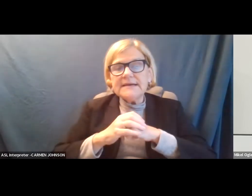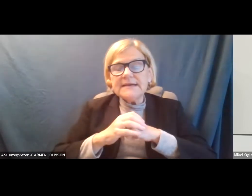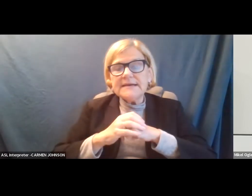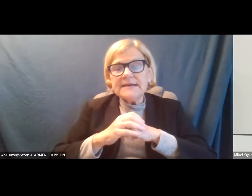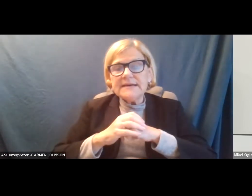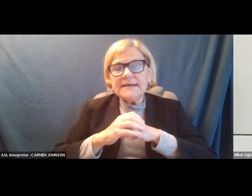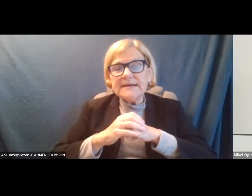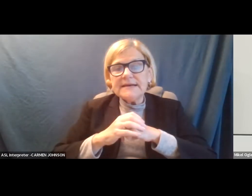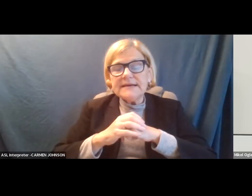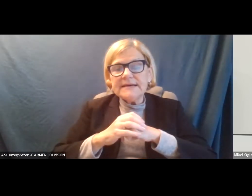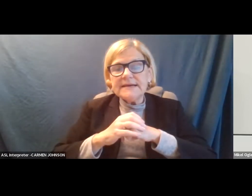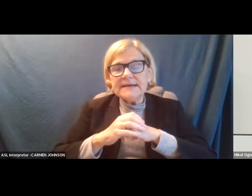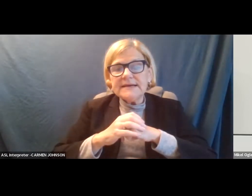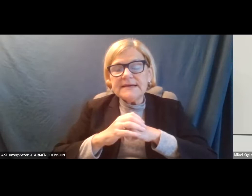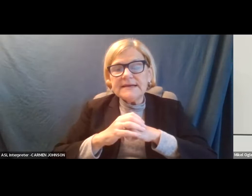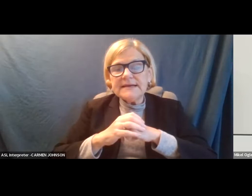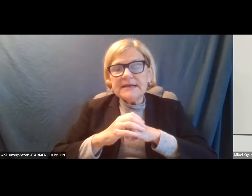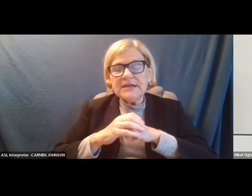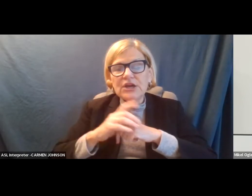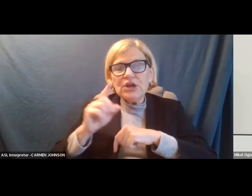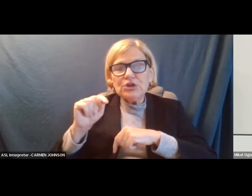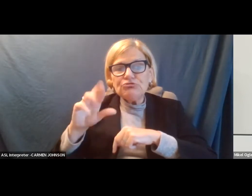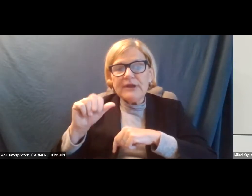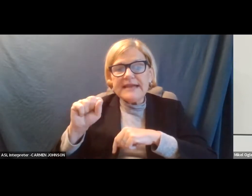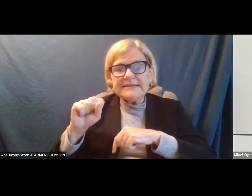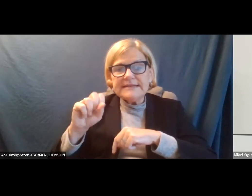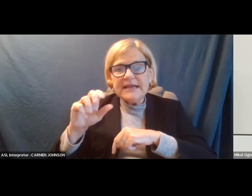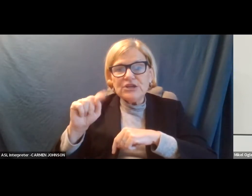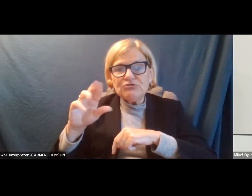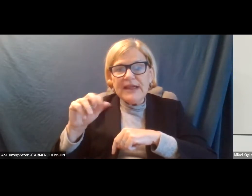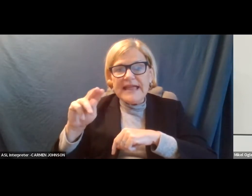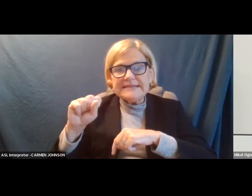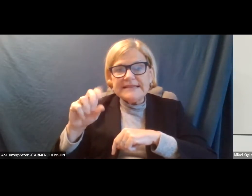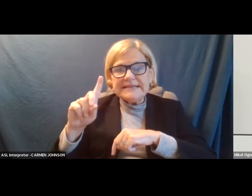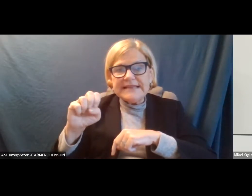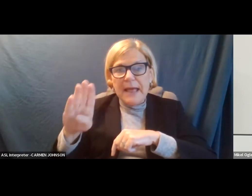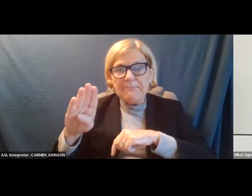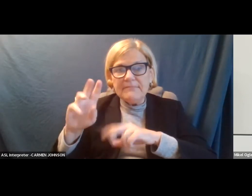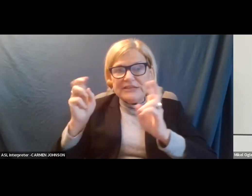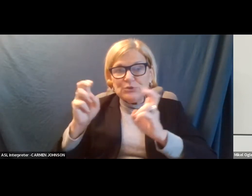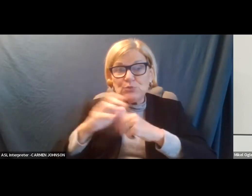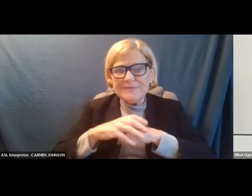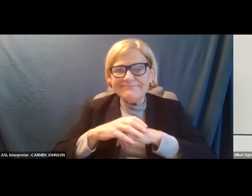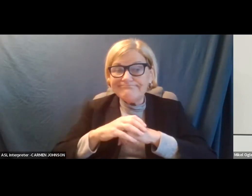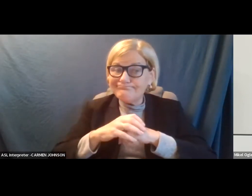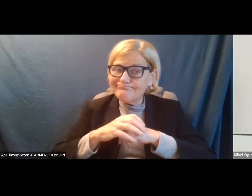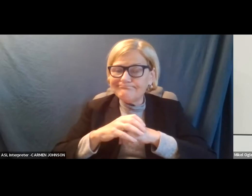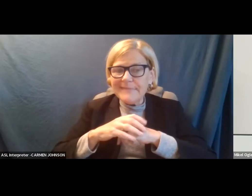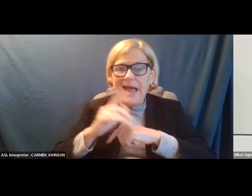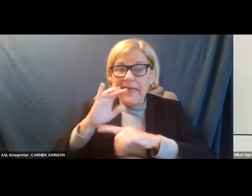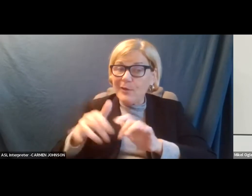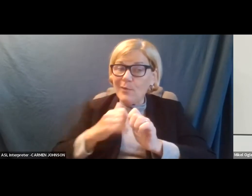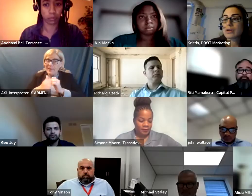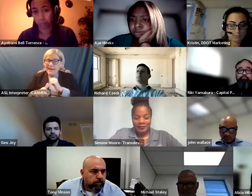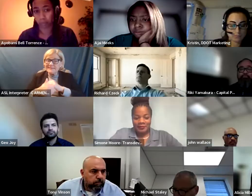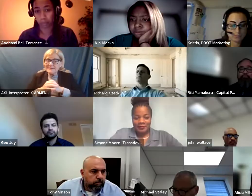uh, the transdev issue because that's the way to nail it down most, uh, I think it's going to pass. I,